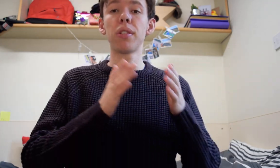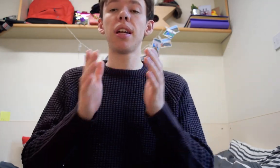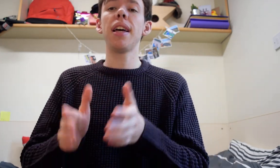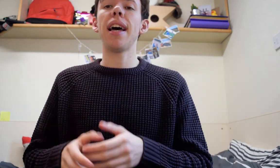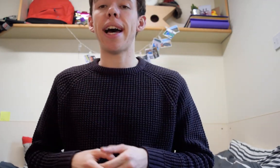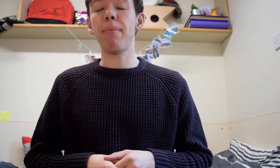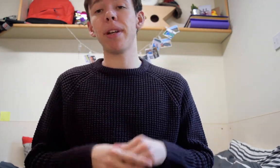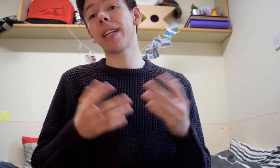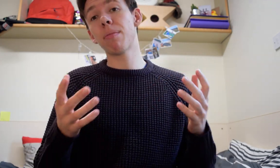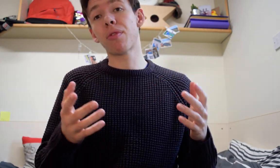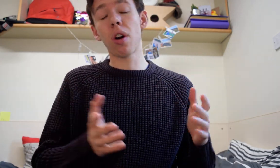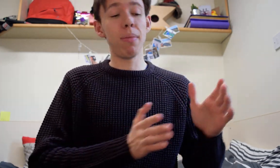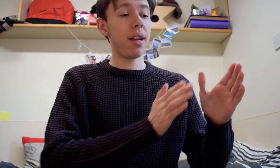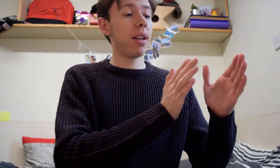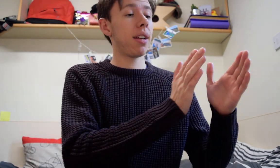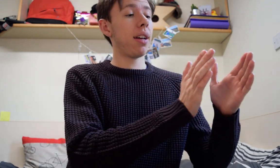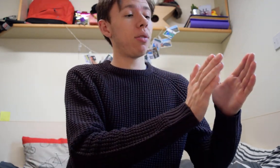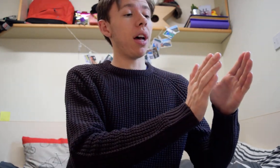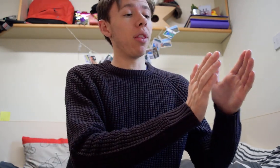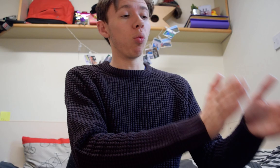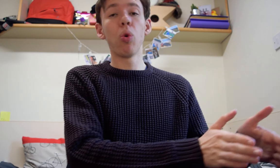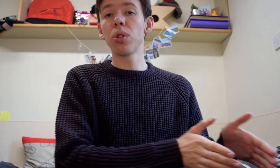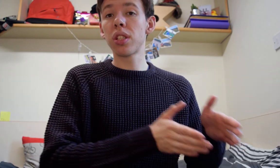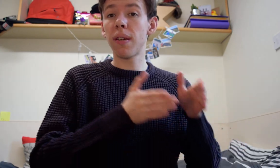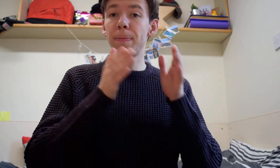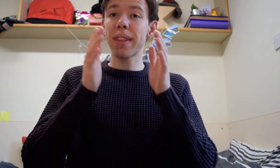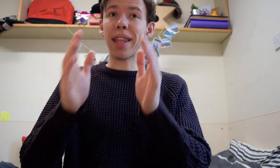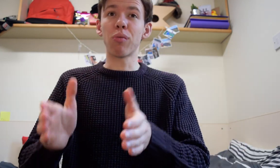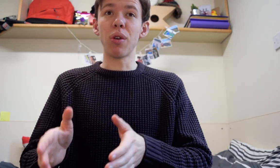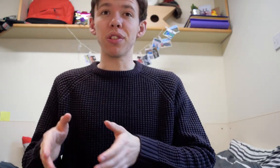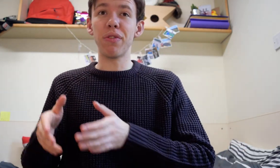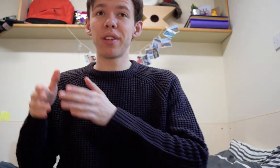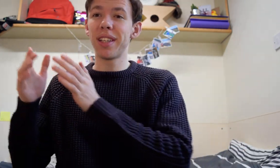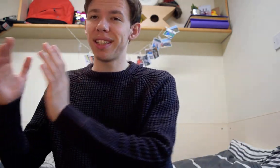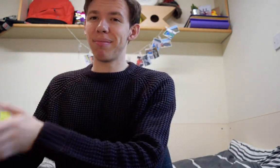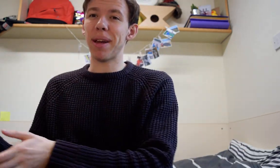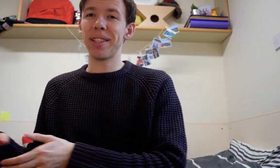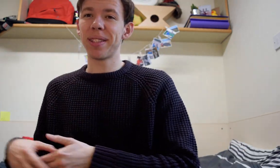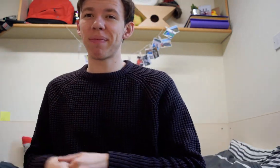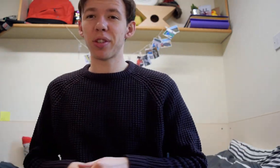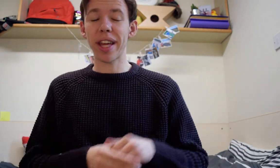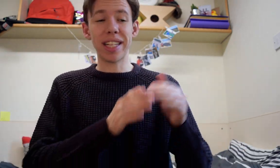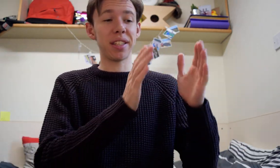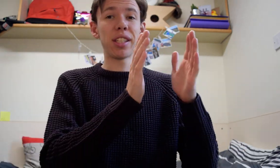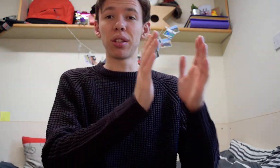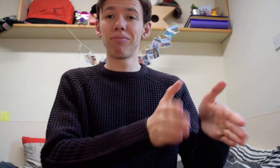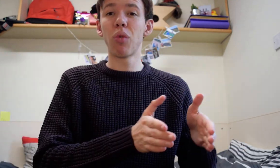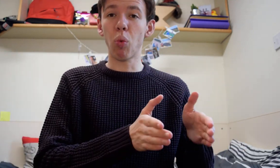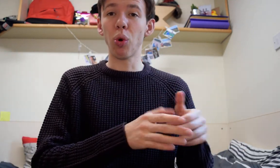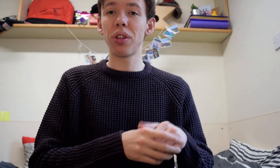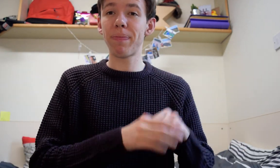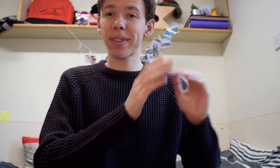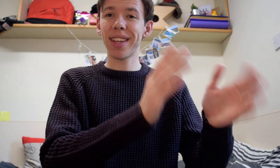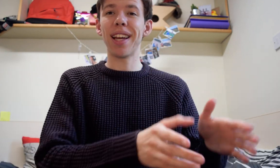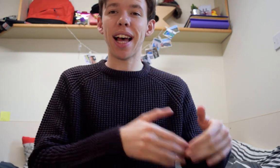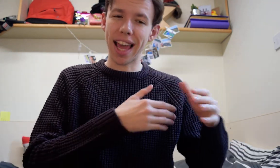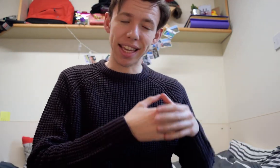but it comes from the wards and the rows of beds so that is a single ward a